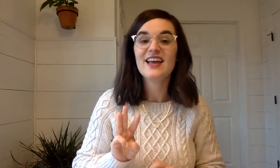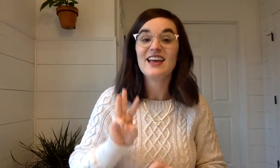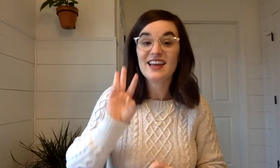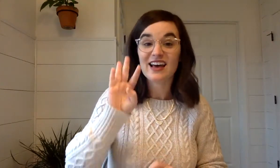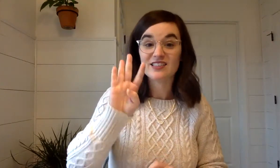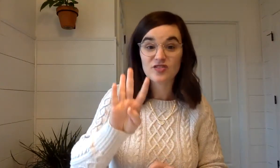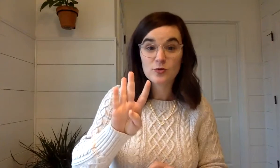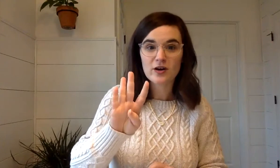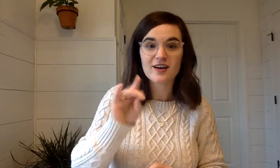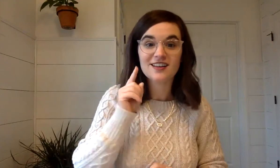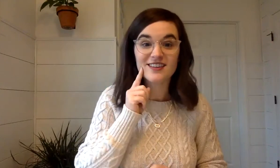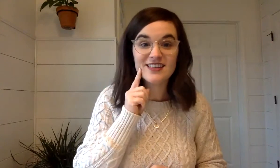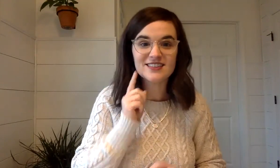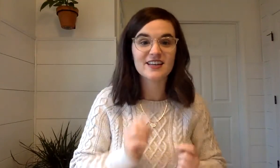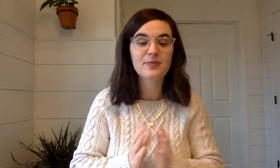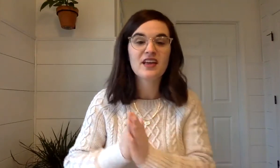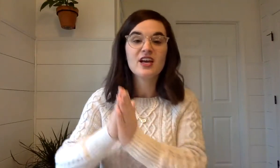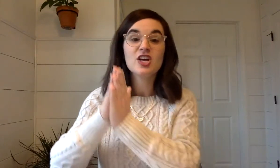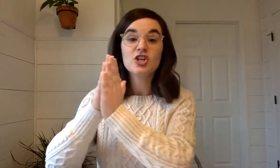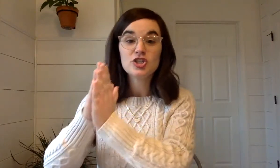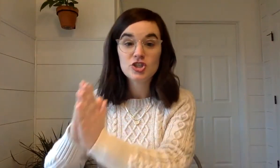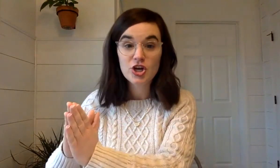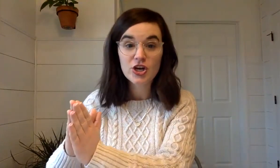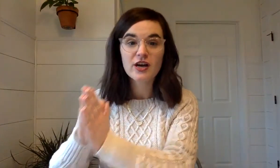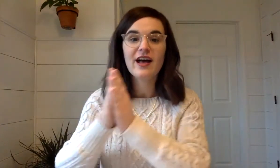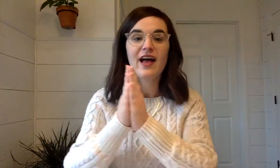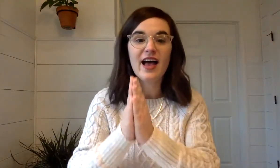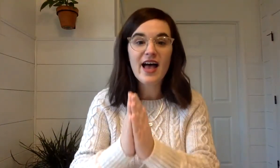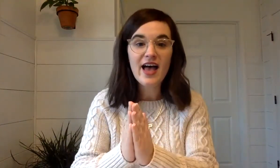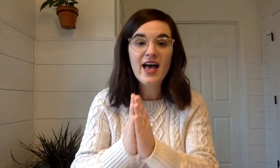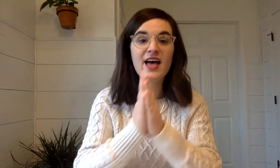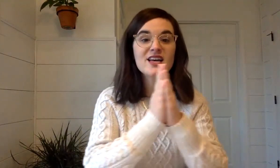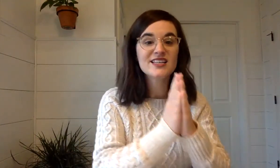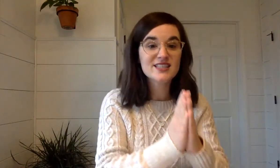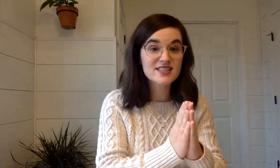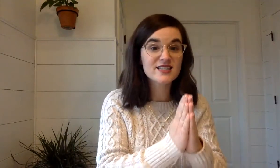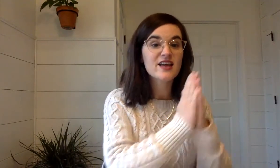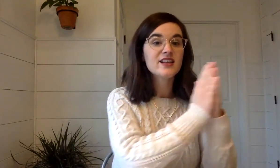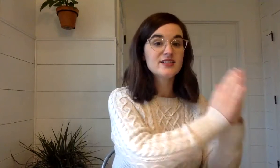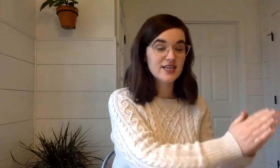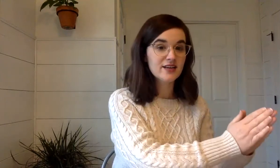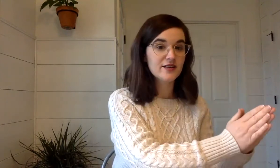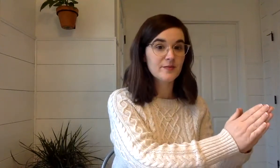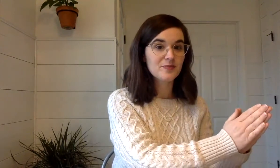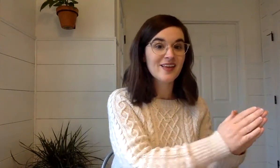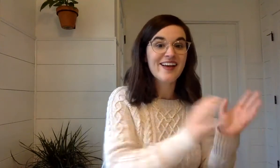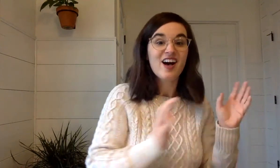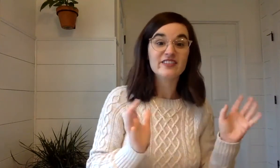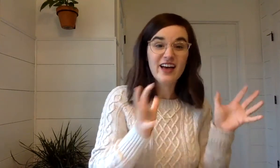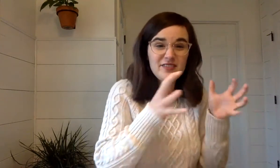It has four. Listen. Ch. Eh. S. T. A lot of